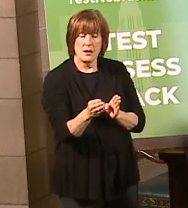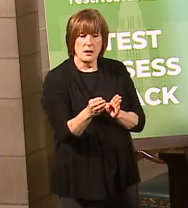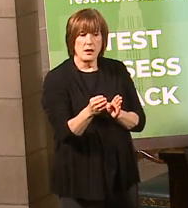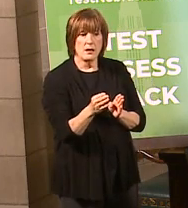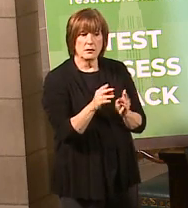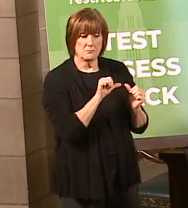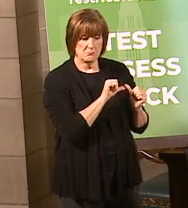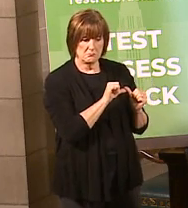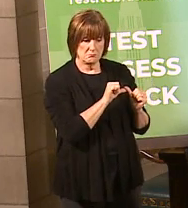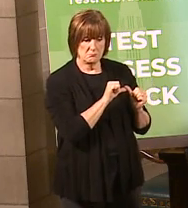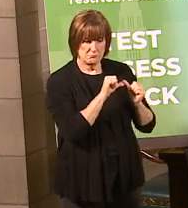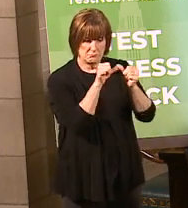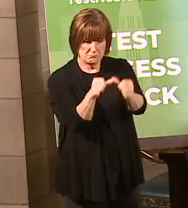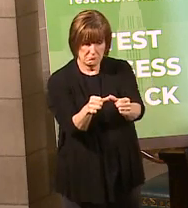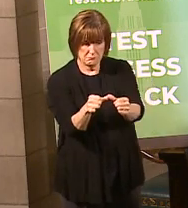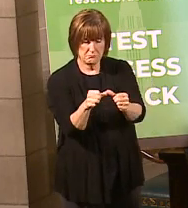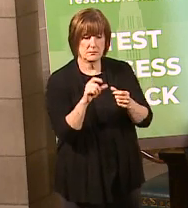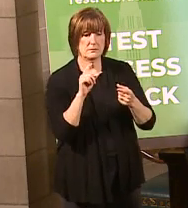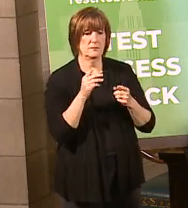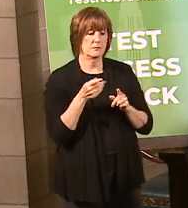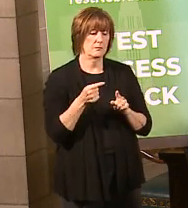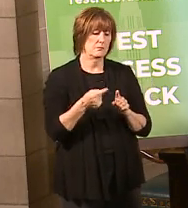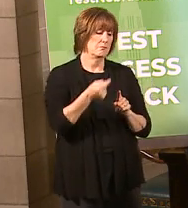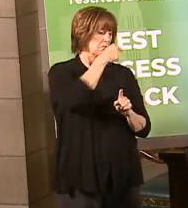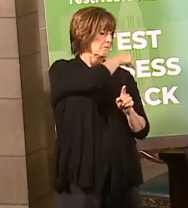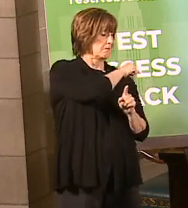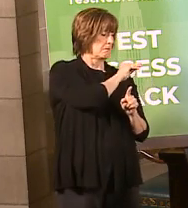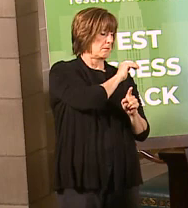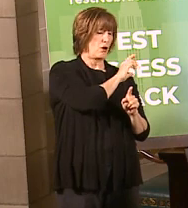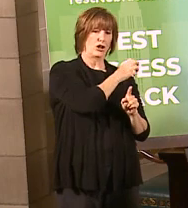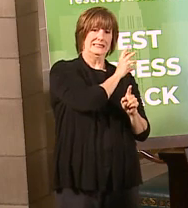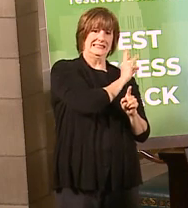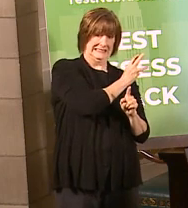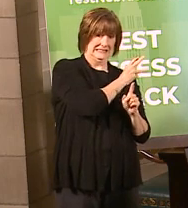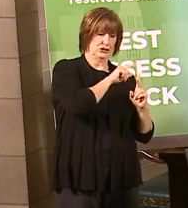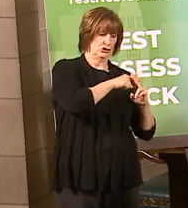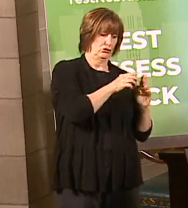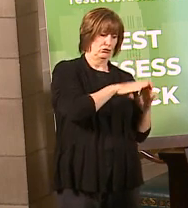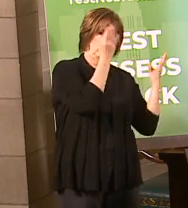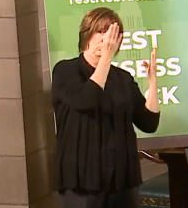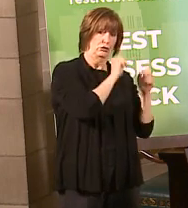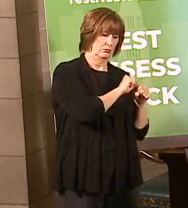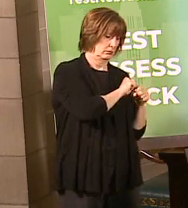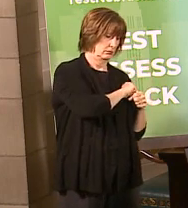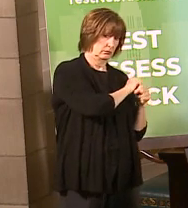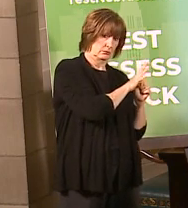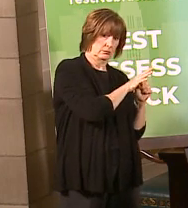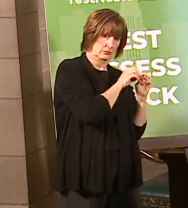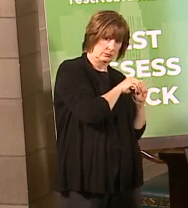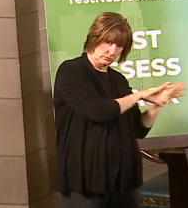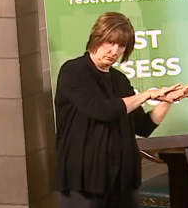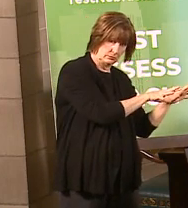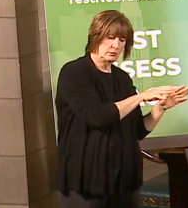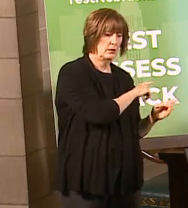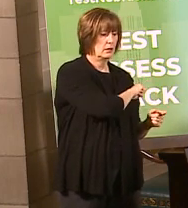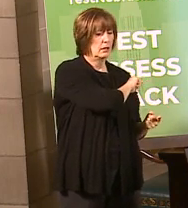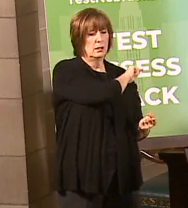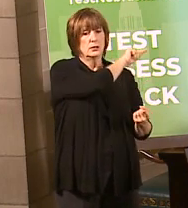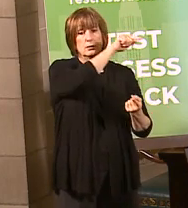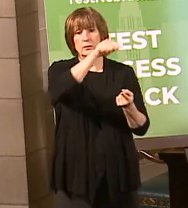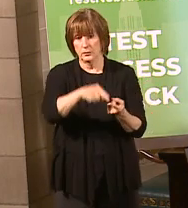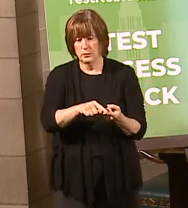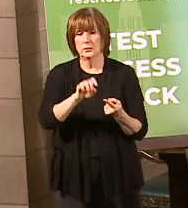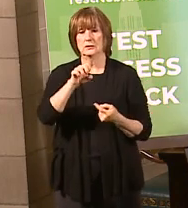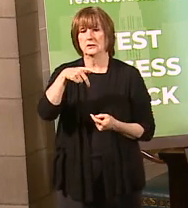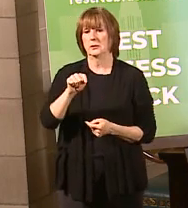retroactively to March 6th at the beginning of the pandemic and currently has an end date of September